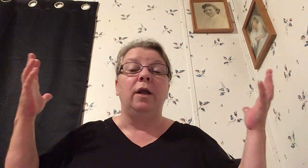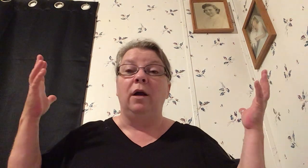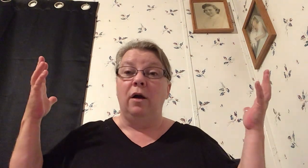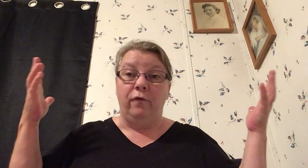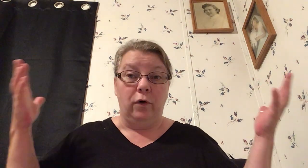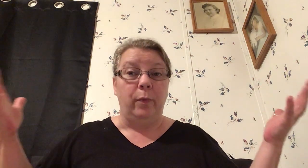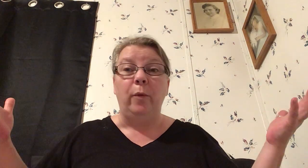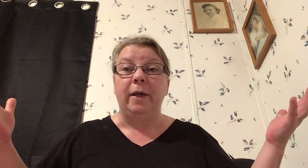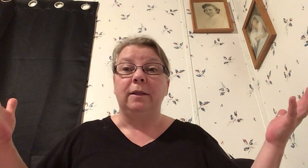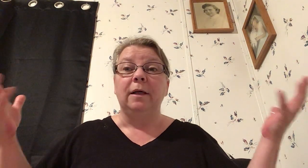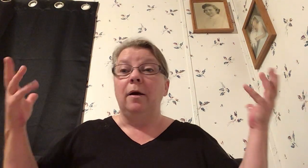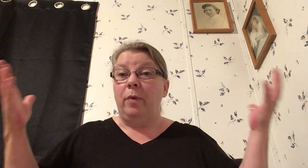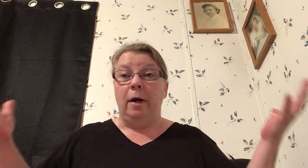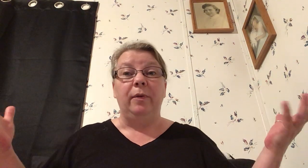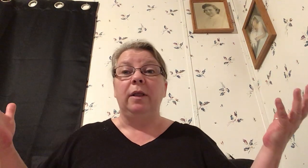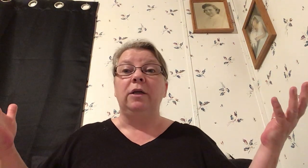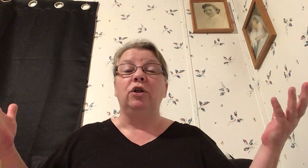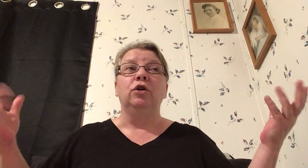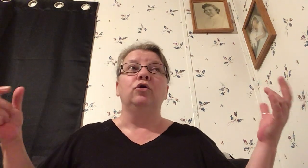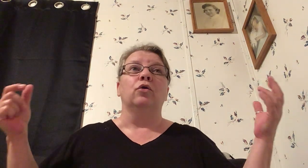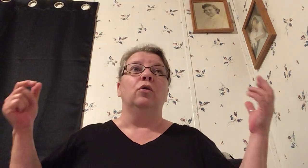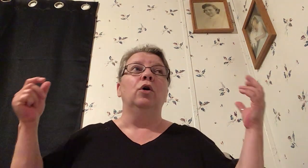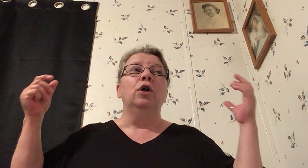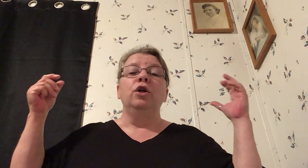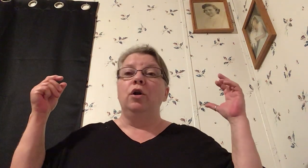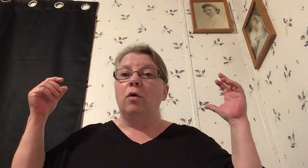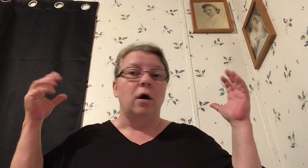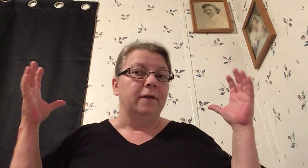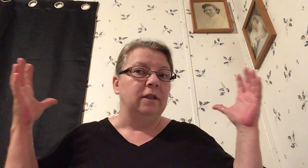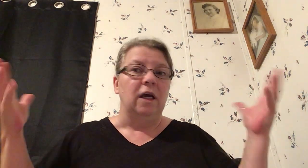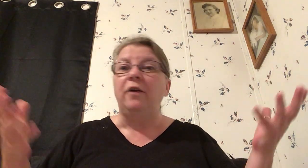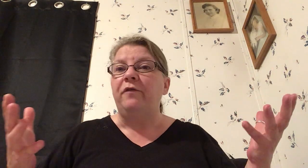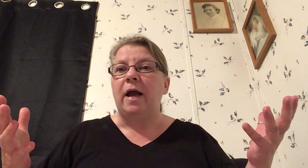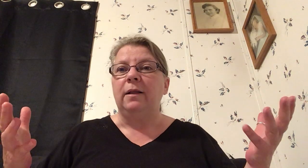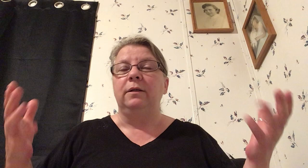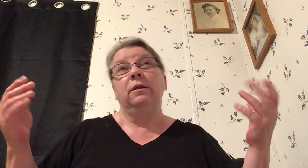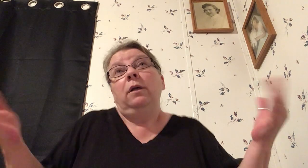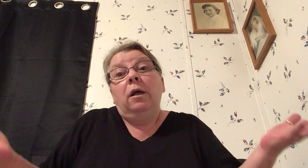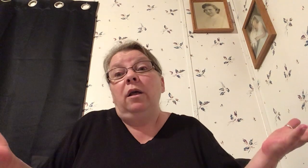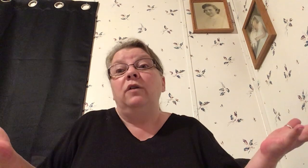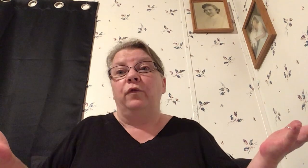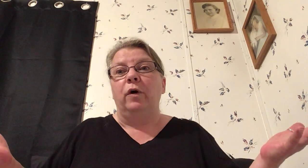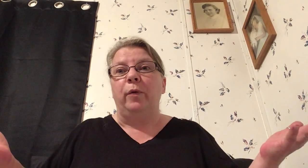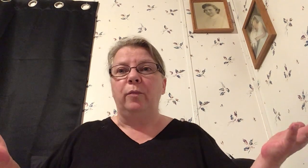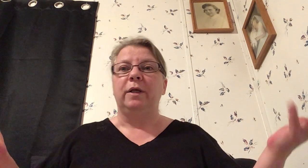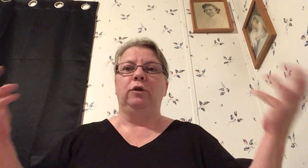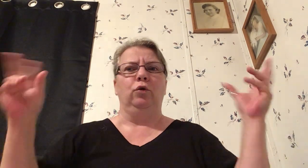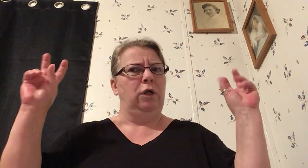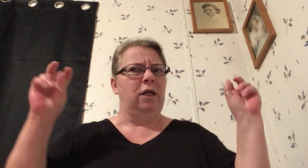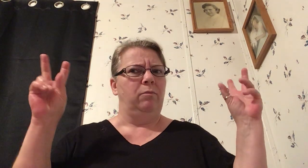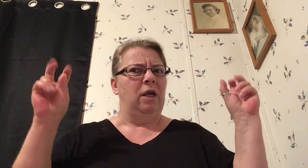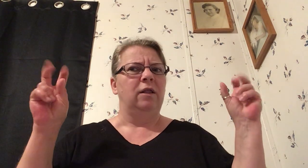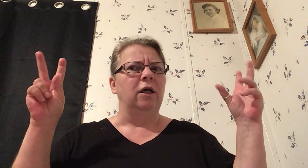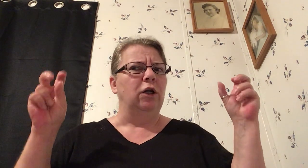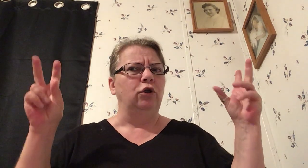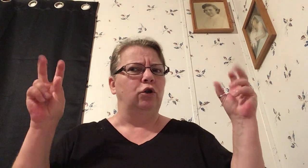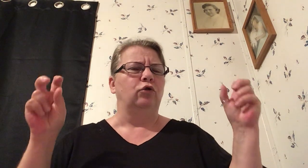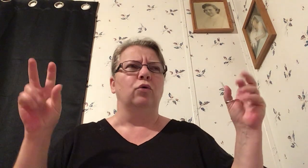for a purpose population control you know all this gun violence is for a purpose so they can make the gun control